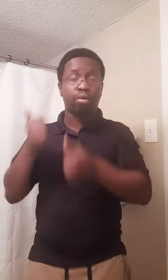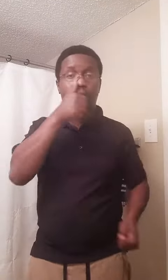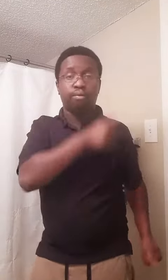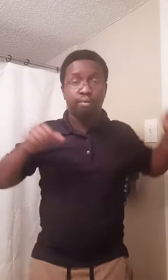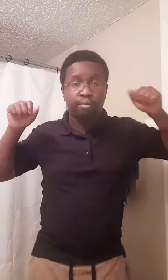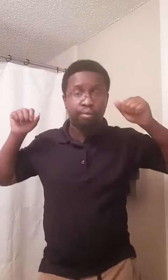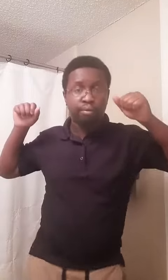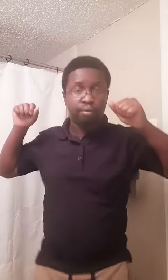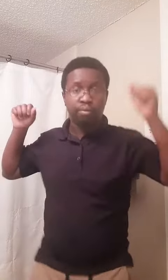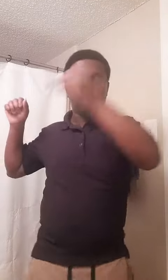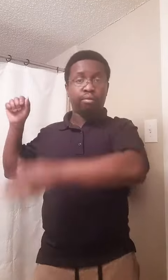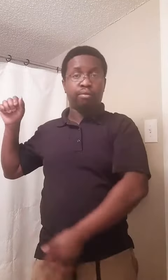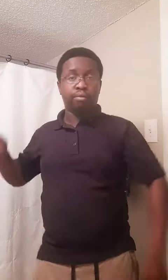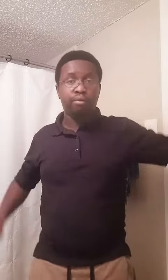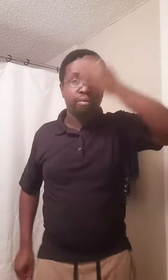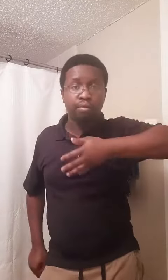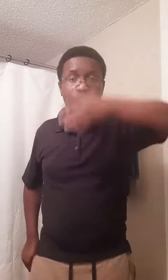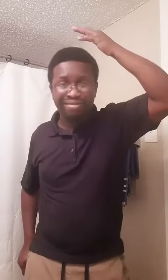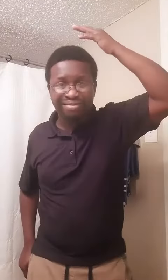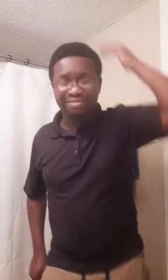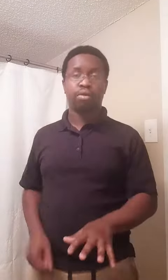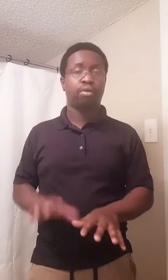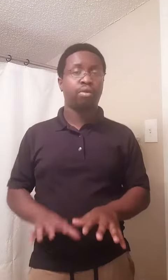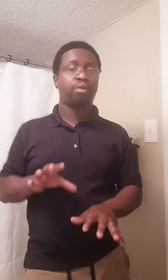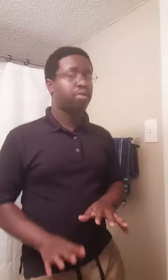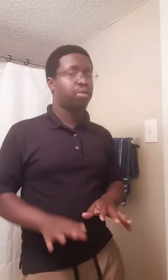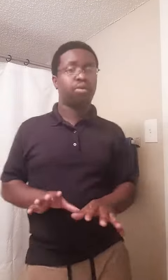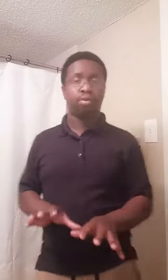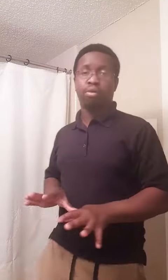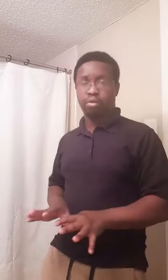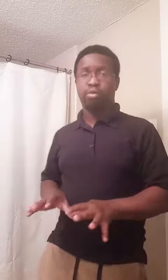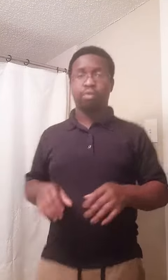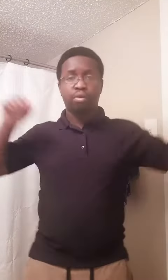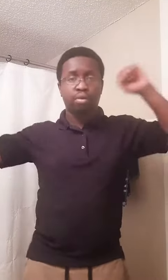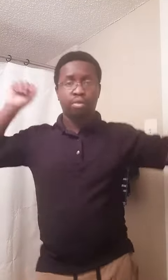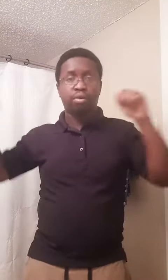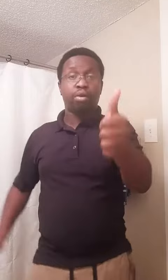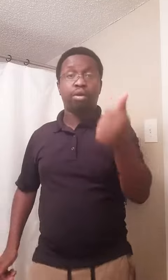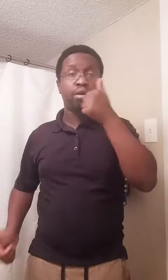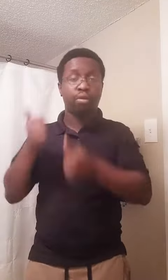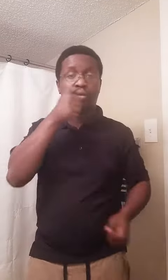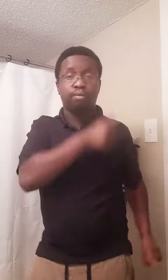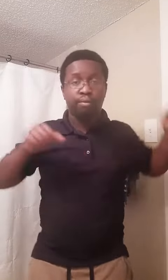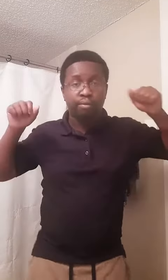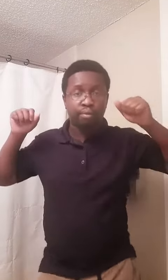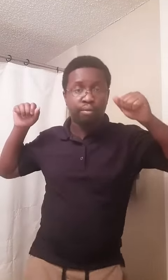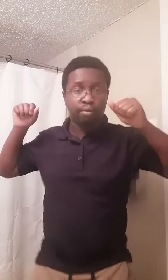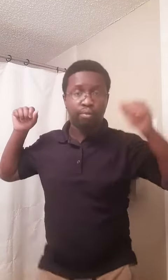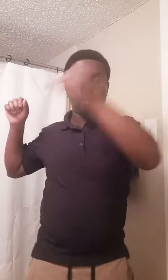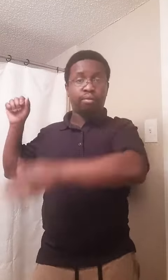the nerves Yeah, I'm flexin' the big bank road, these nights in my pockets, they burn I had a change to the tomkey, this bitch can't rip in the car till they burn 24-7, I